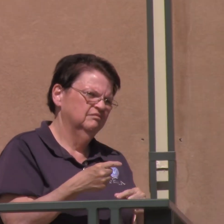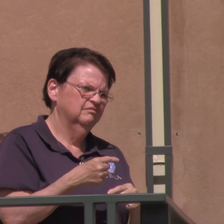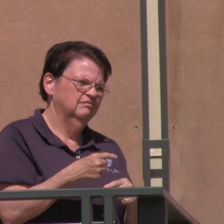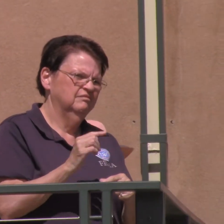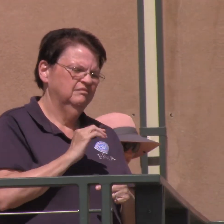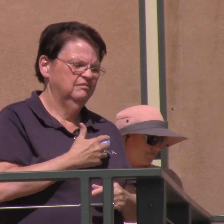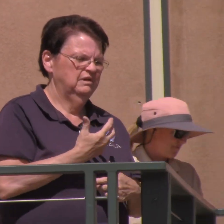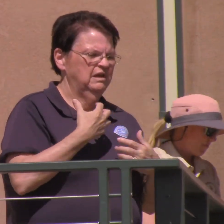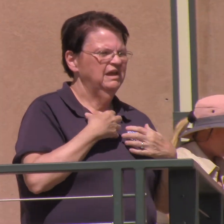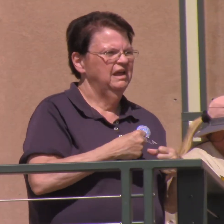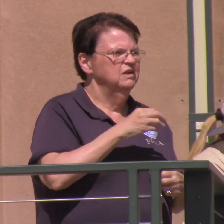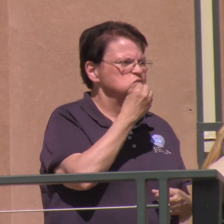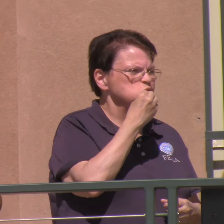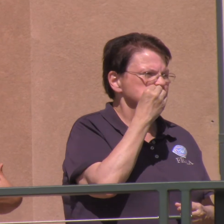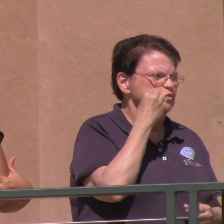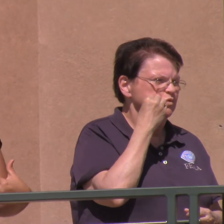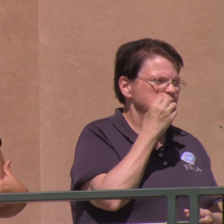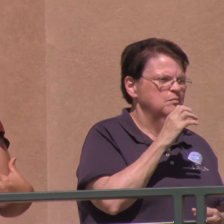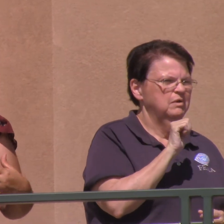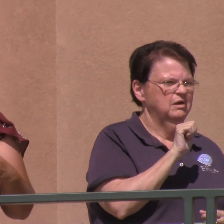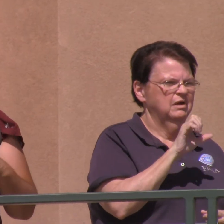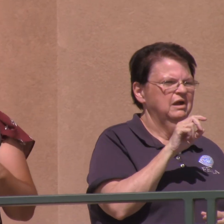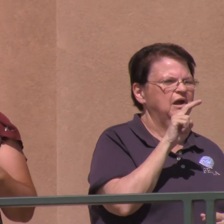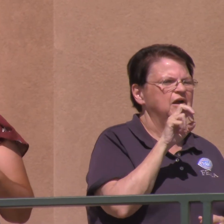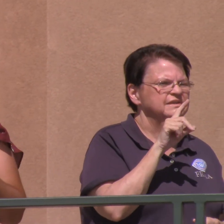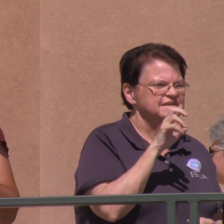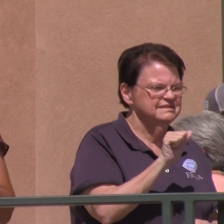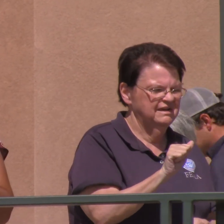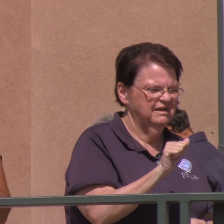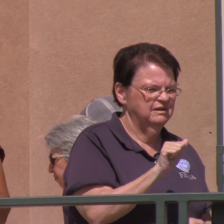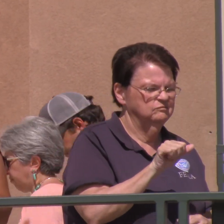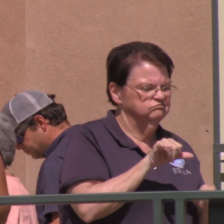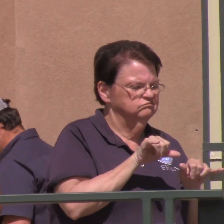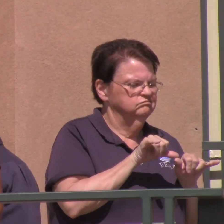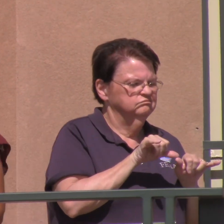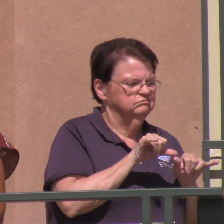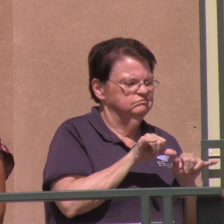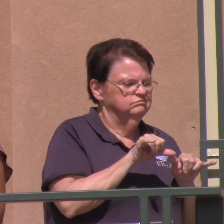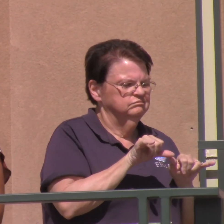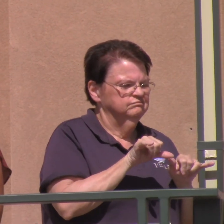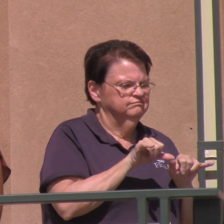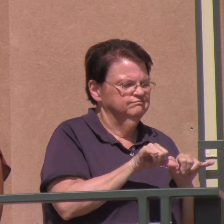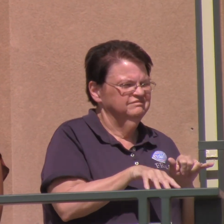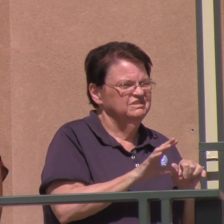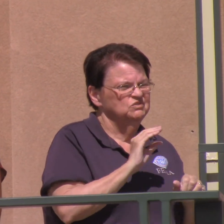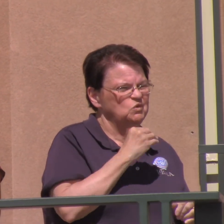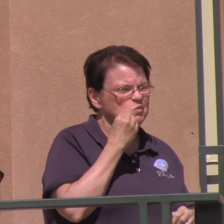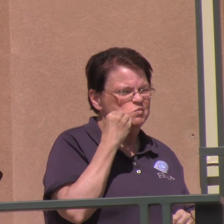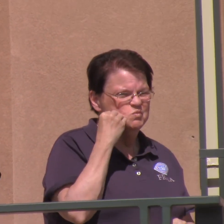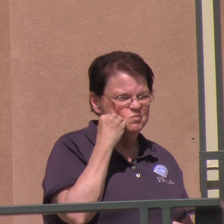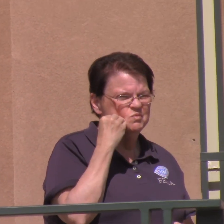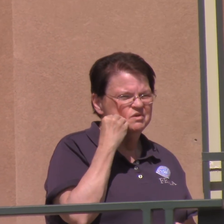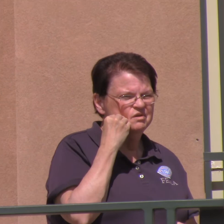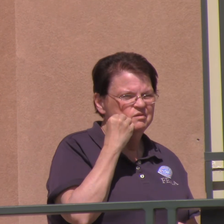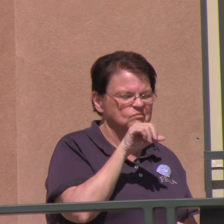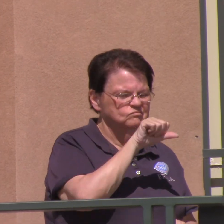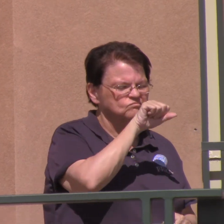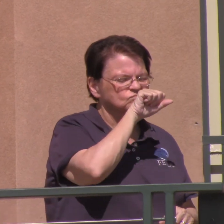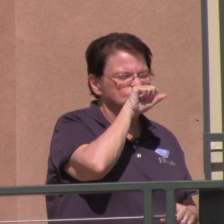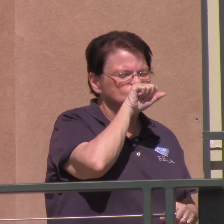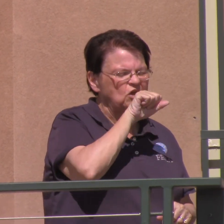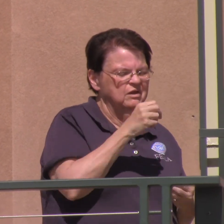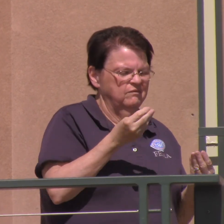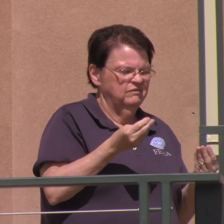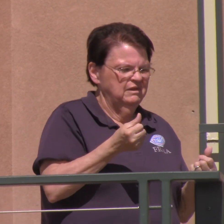and we will stay and we are going to love this land no matter